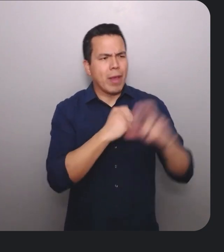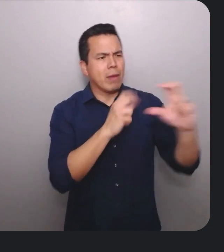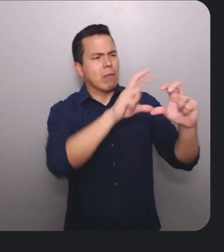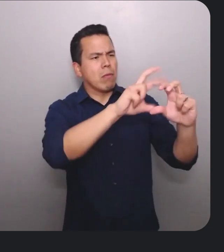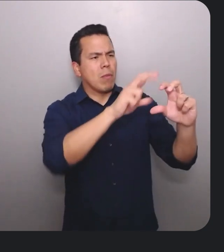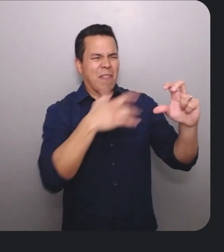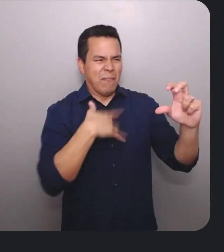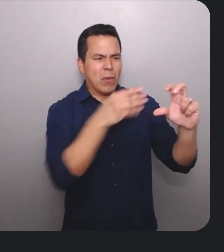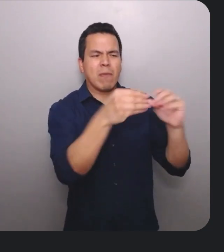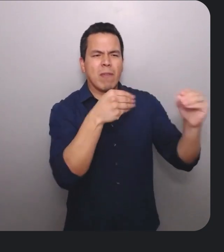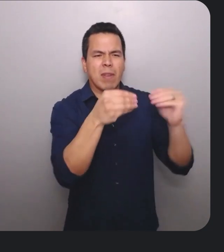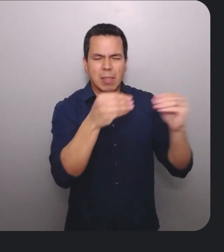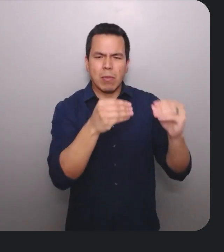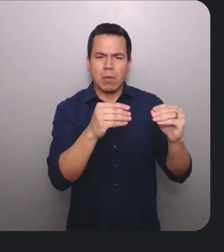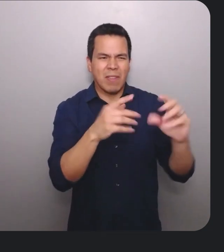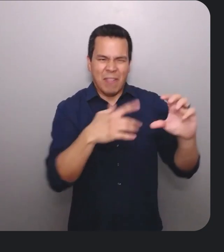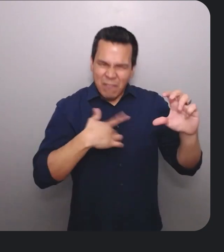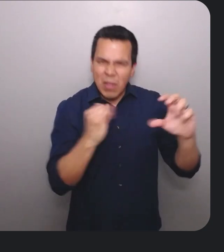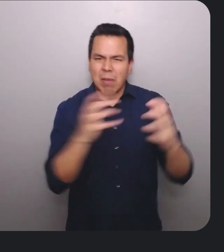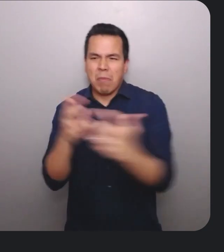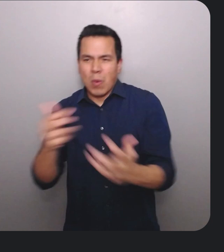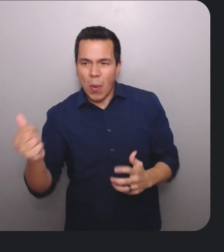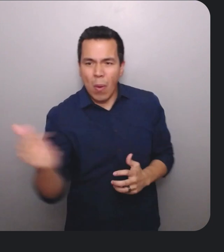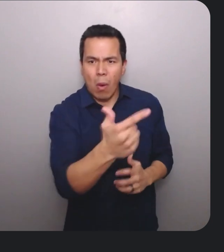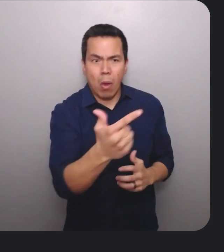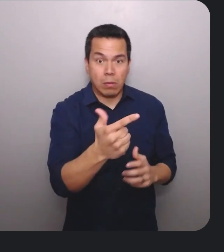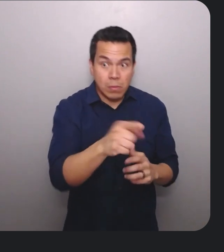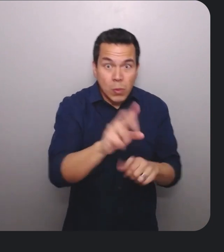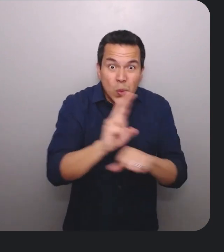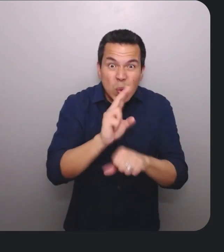made just for our users when we have so many users with different wants, needs, and abilities?